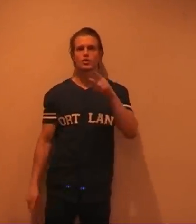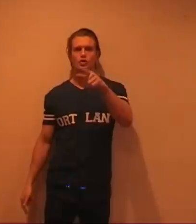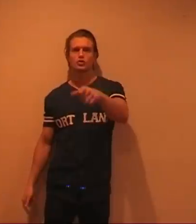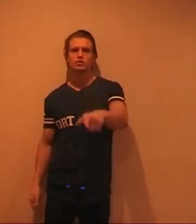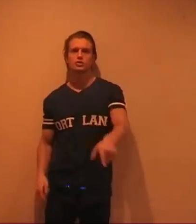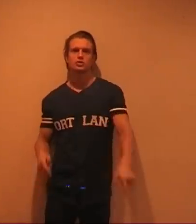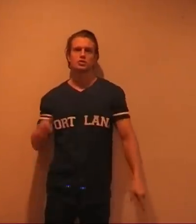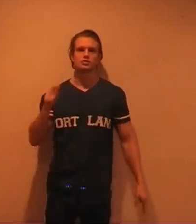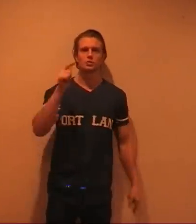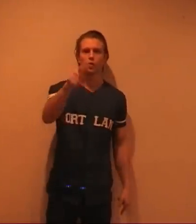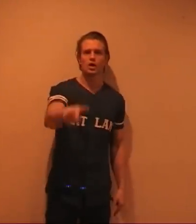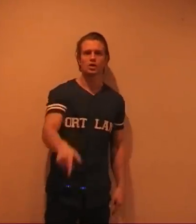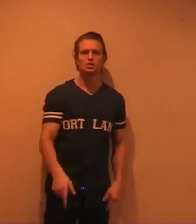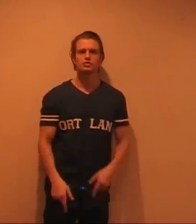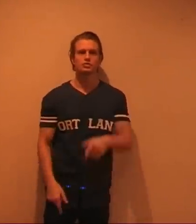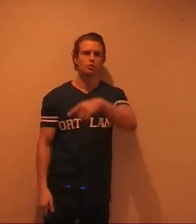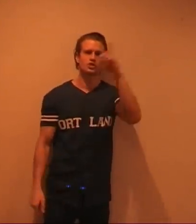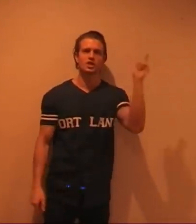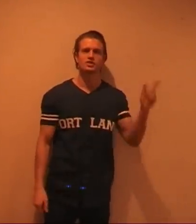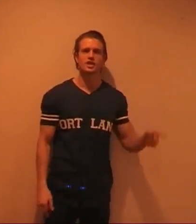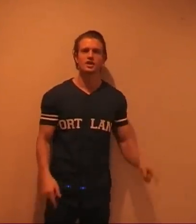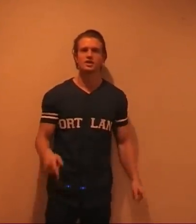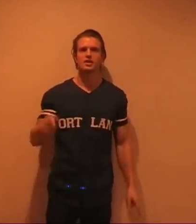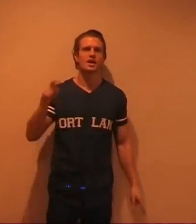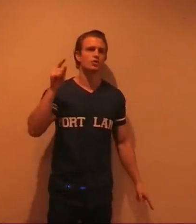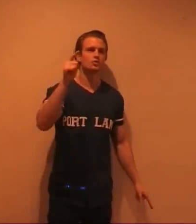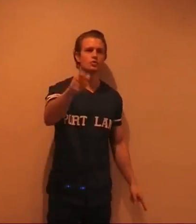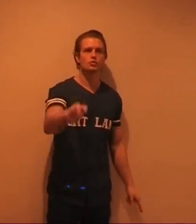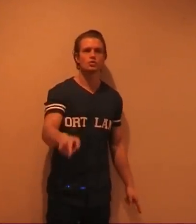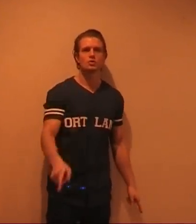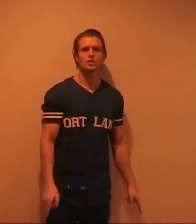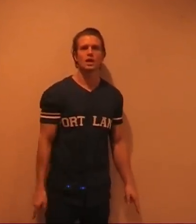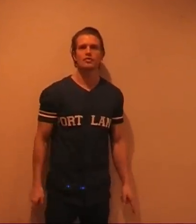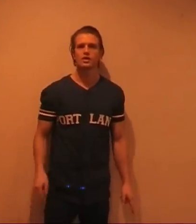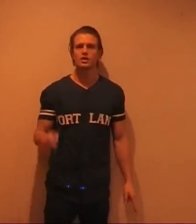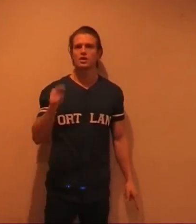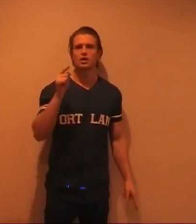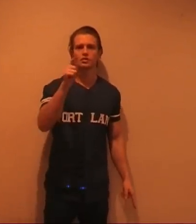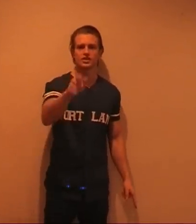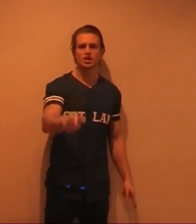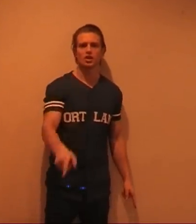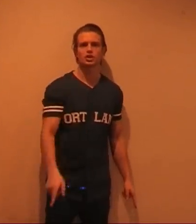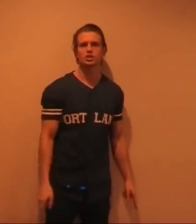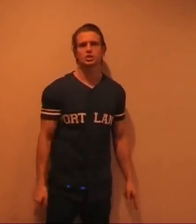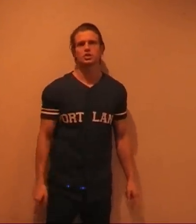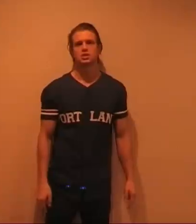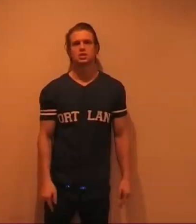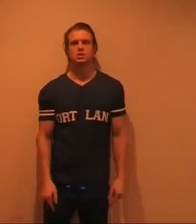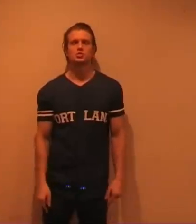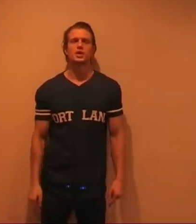Look good. Drink water. Do all the shit I said. And you too will have a good visage when you